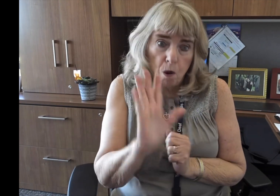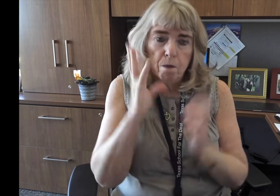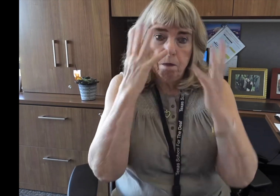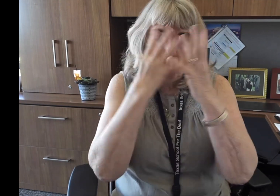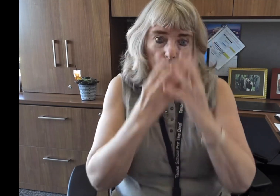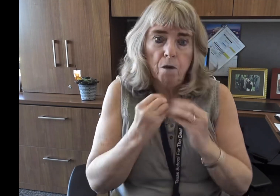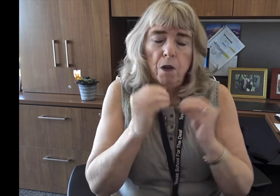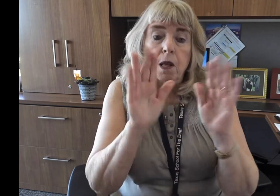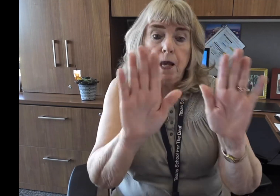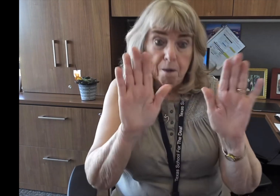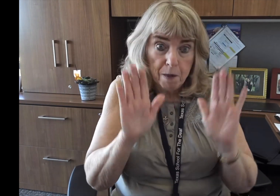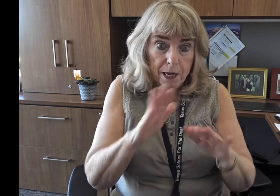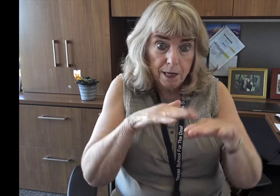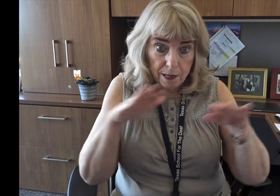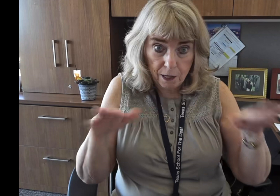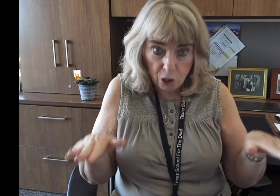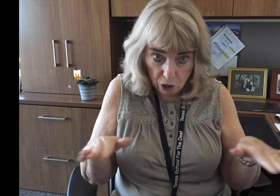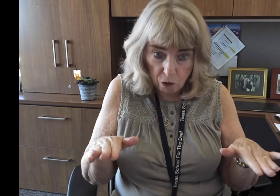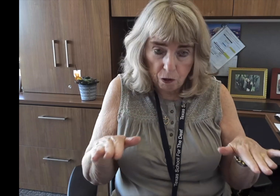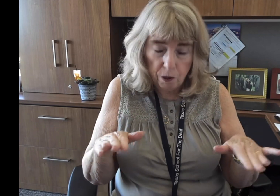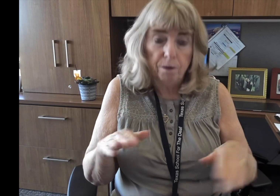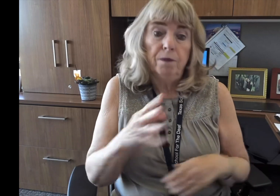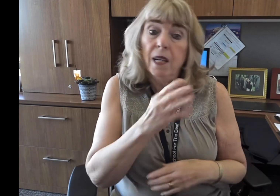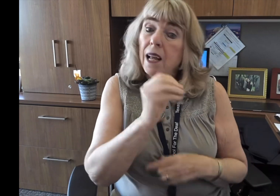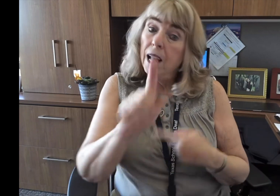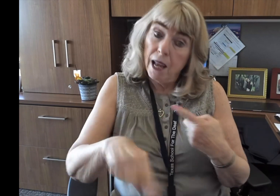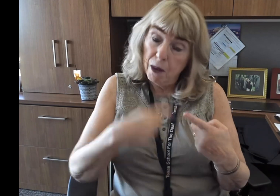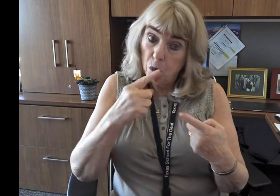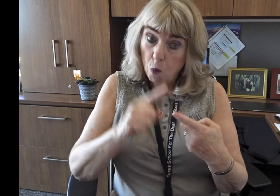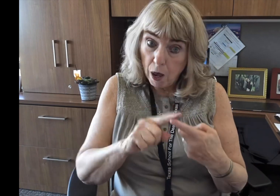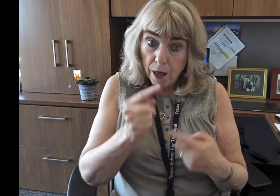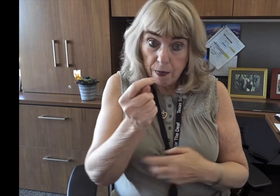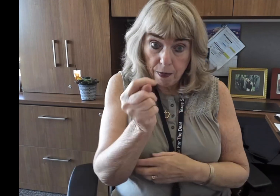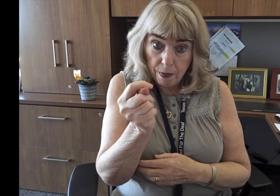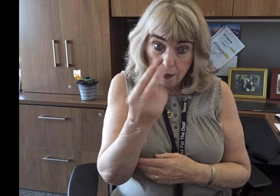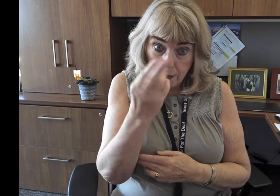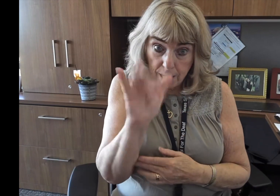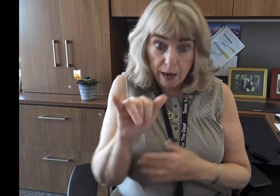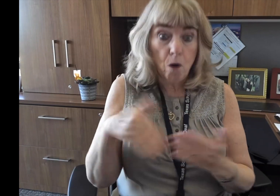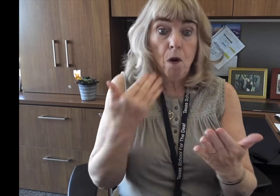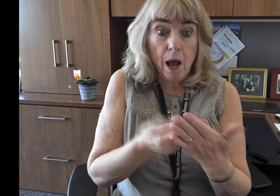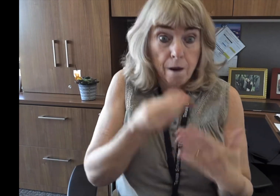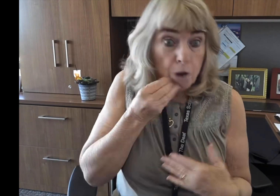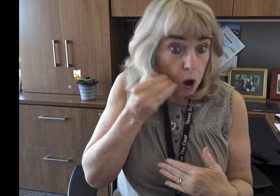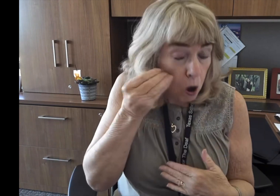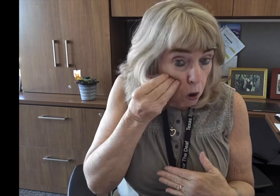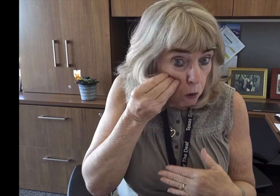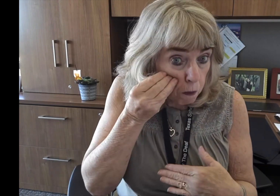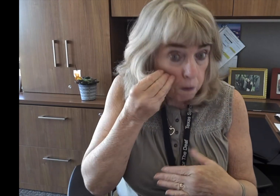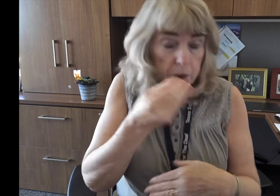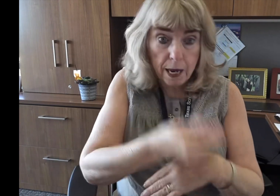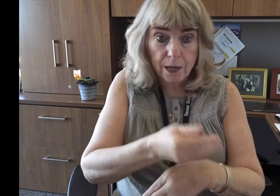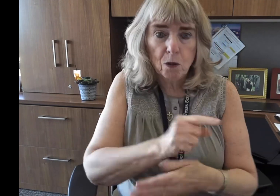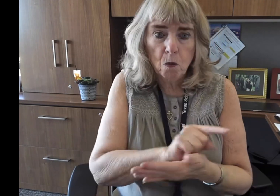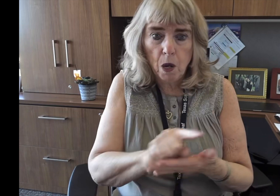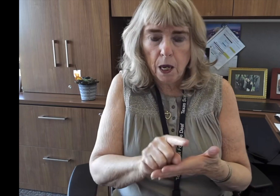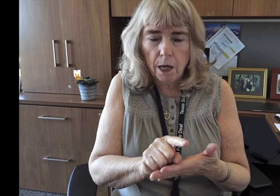trust in us with your beautiful, amazing children. And when they arrive